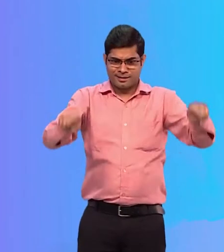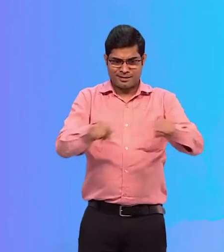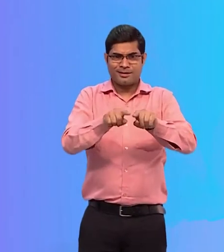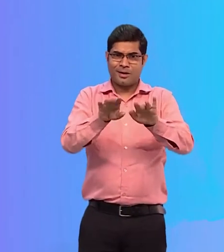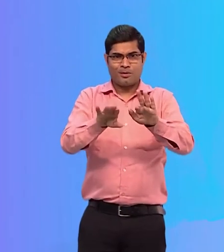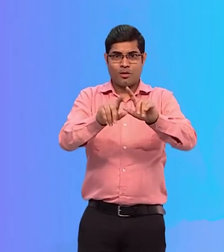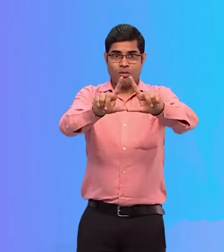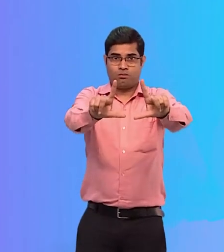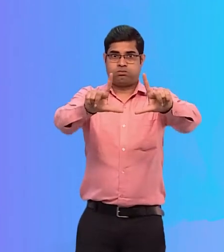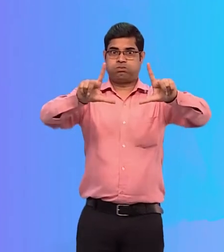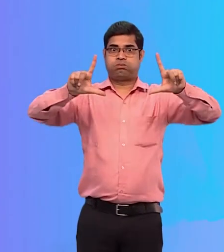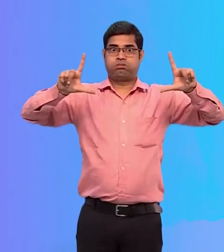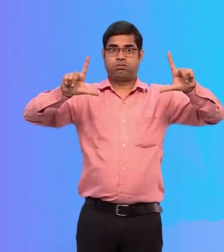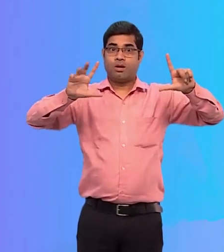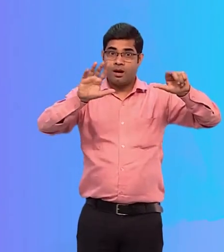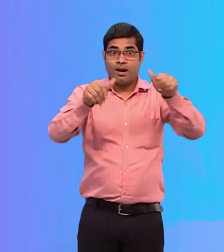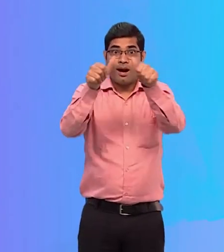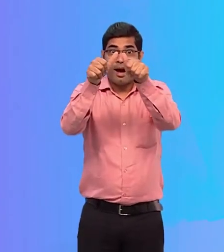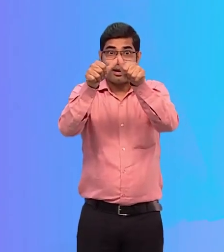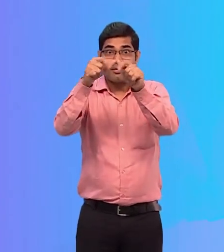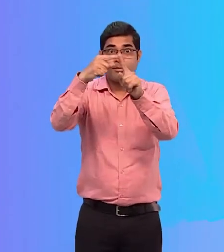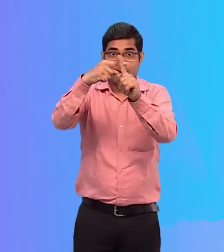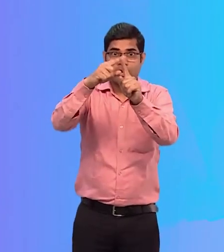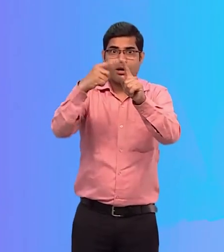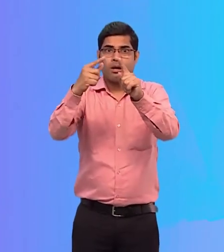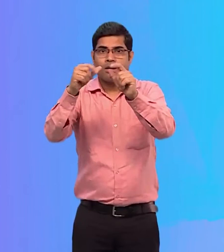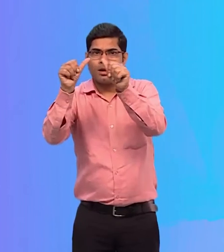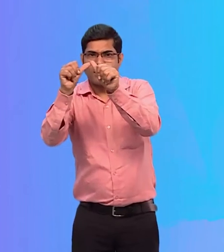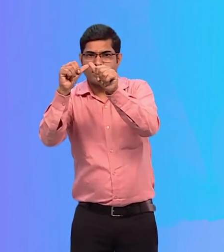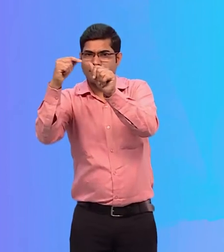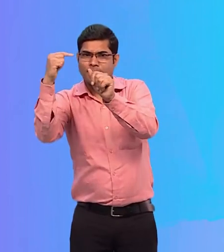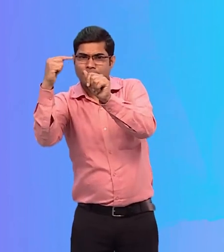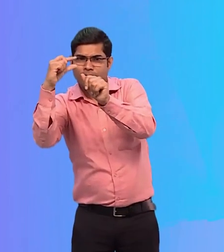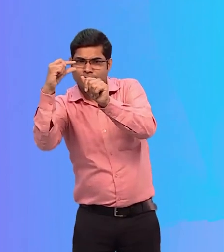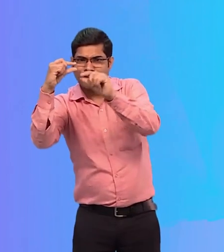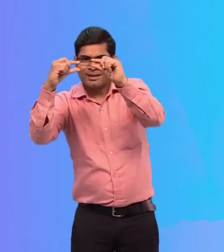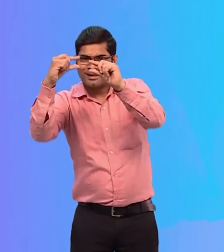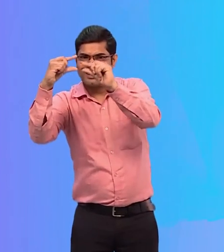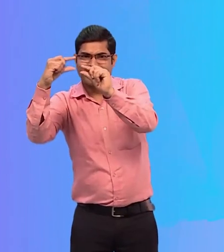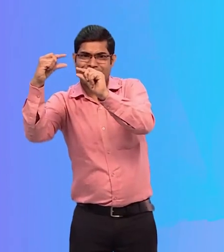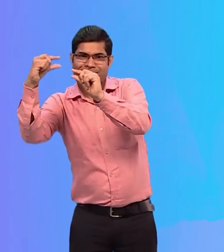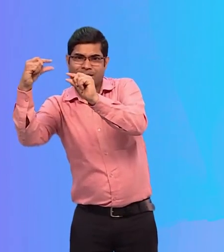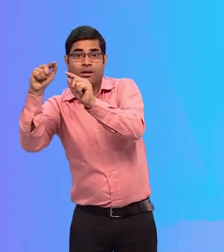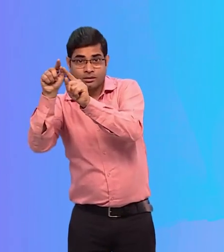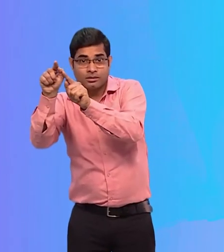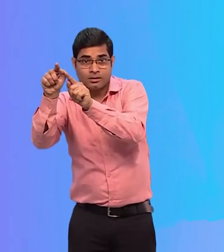on the features of font size control shown by A+, A